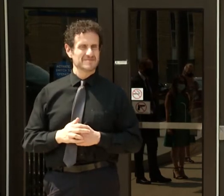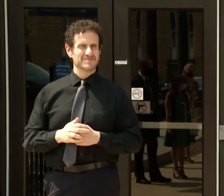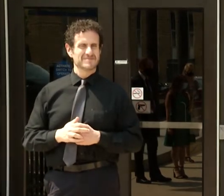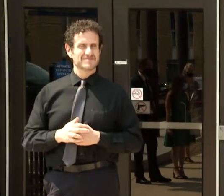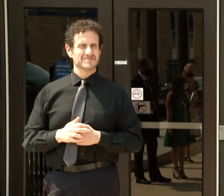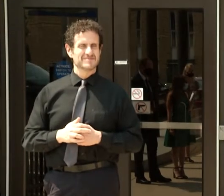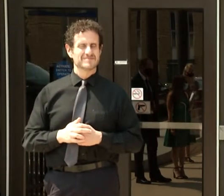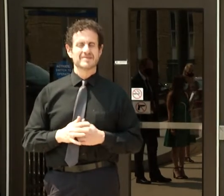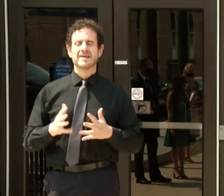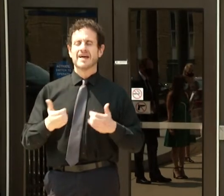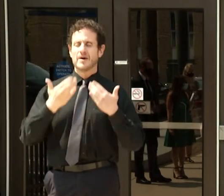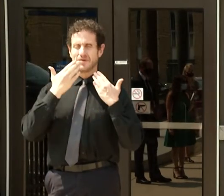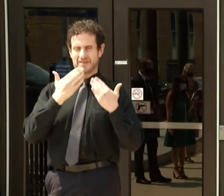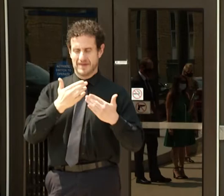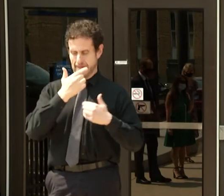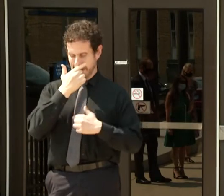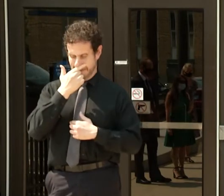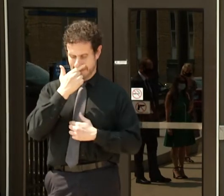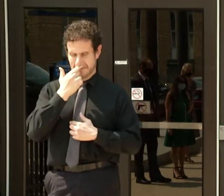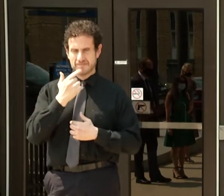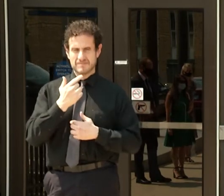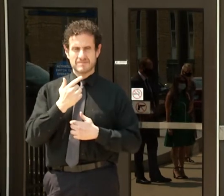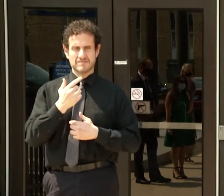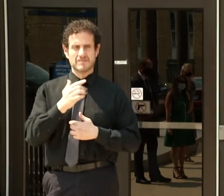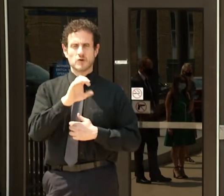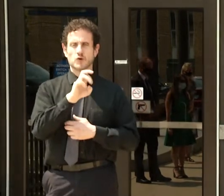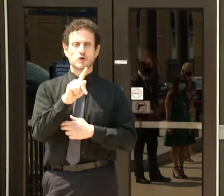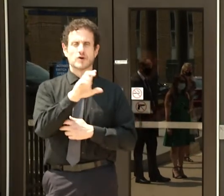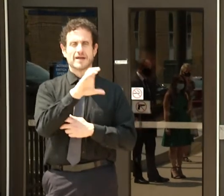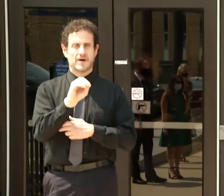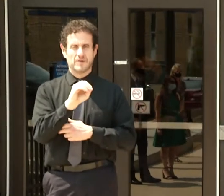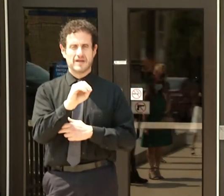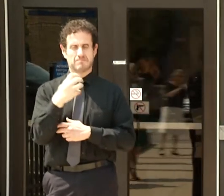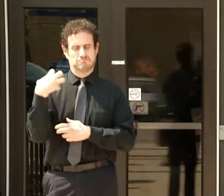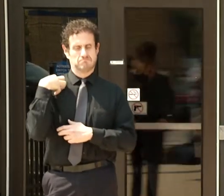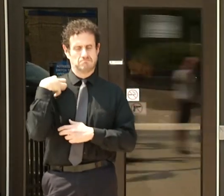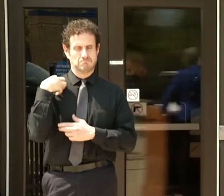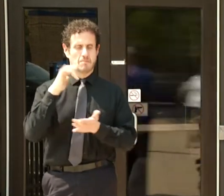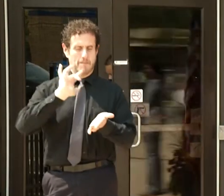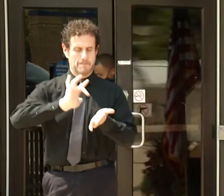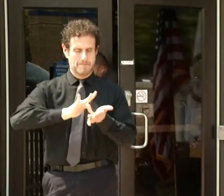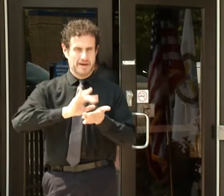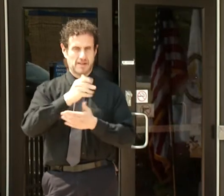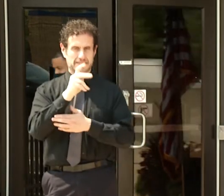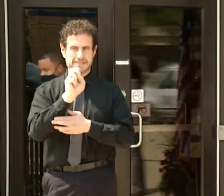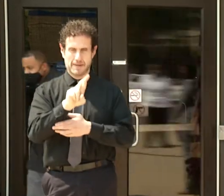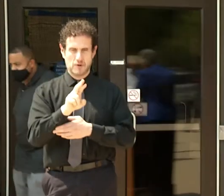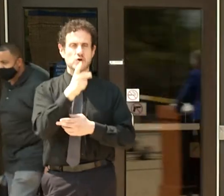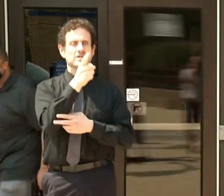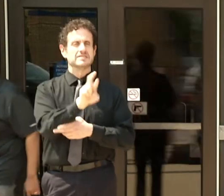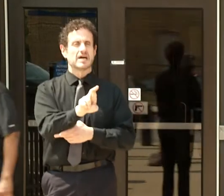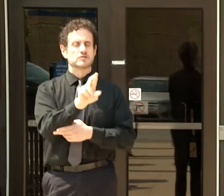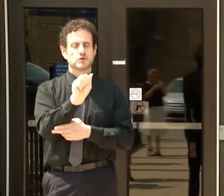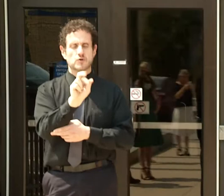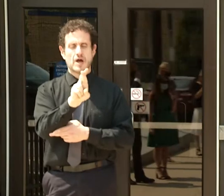And I want to thank Cook County's chief medical examiner Dr. Arunkemar for joining me this afternoon.